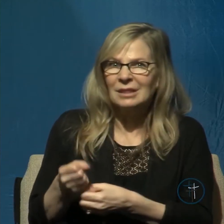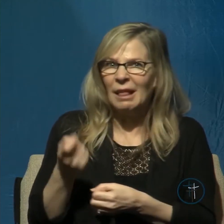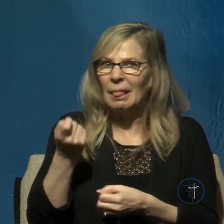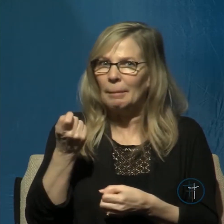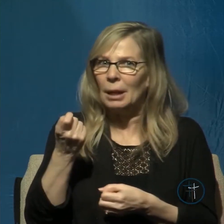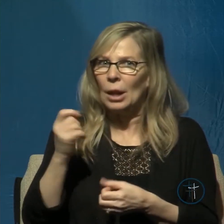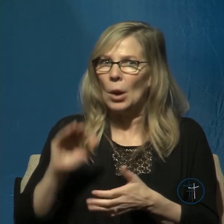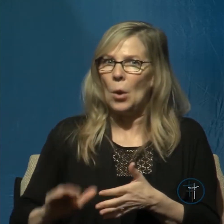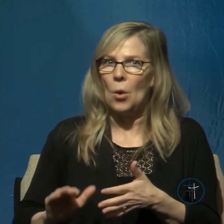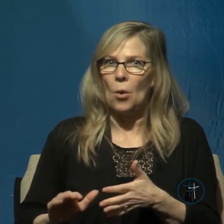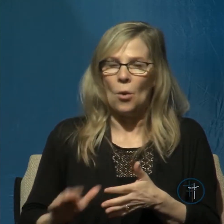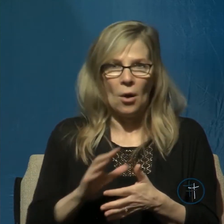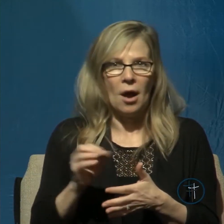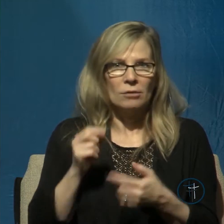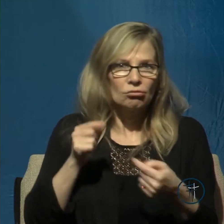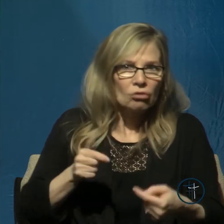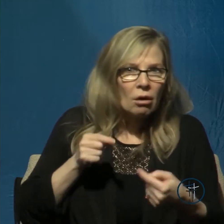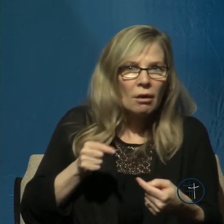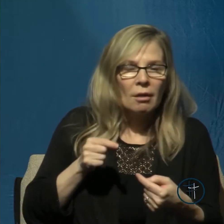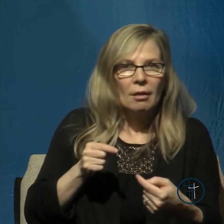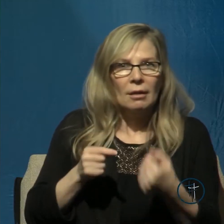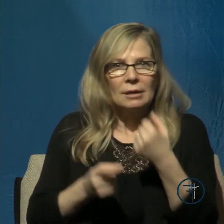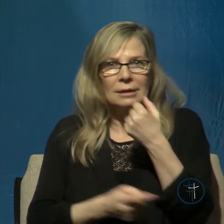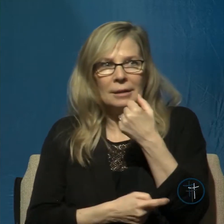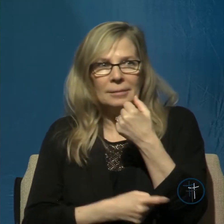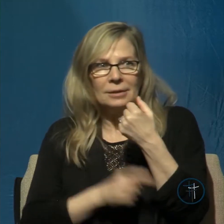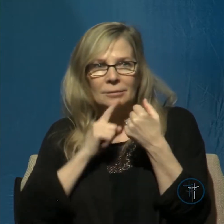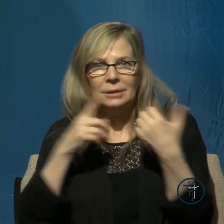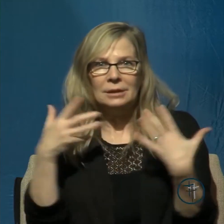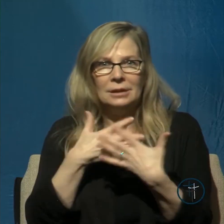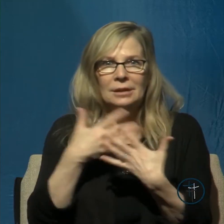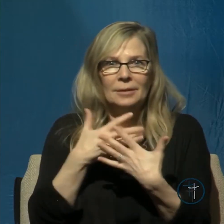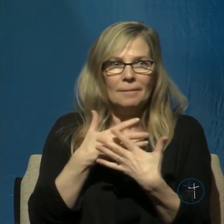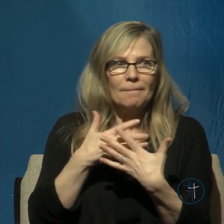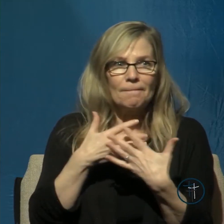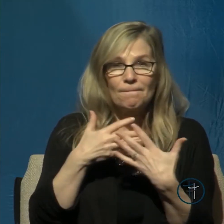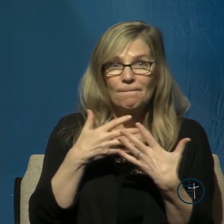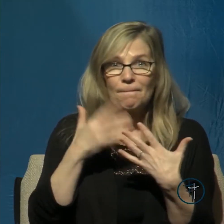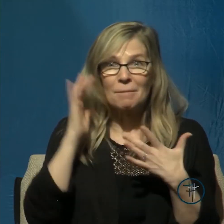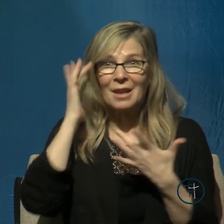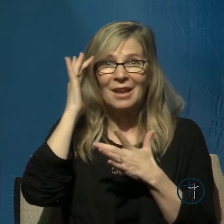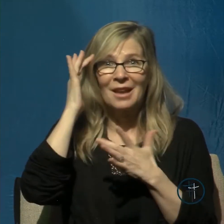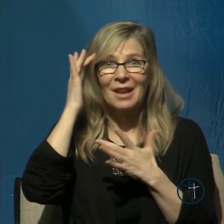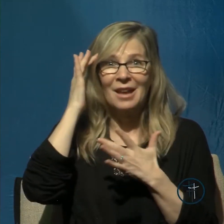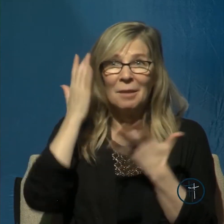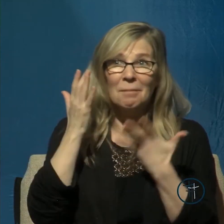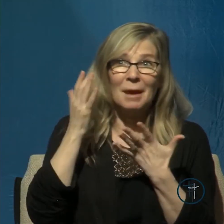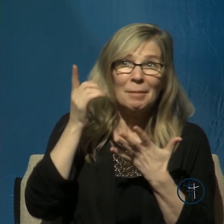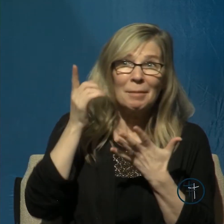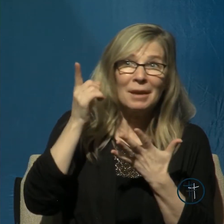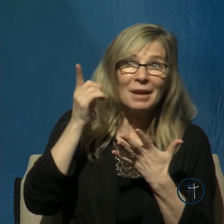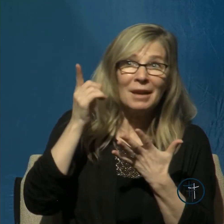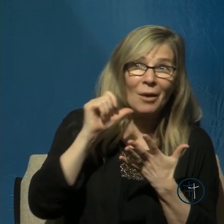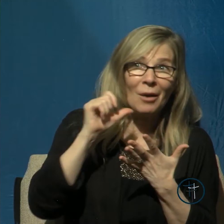and he struggles and he's tempted to be afraid, afraid that he won't be rescued by God from his enemies.